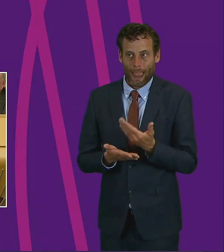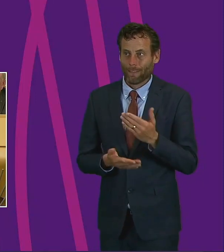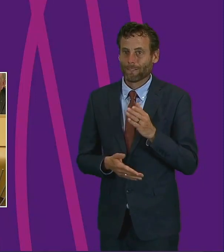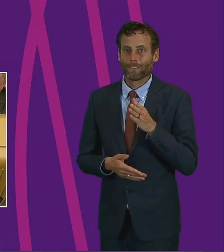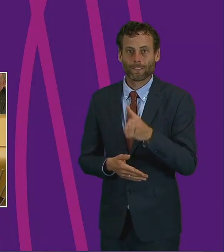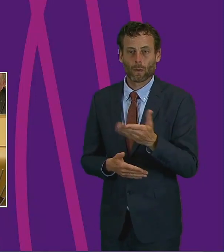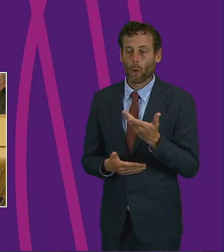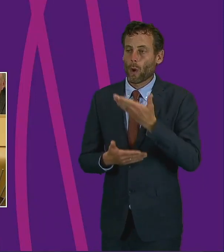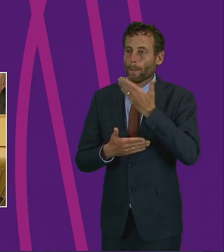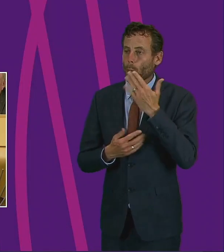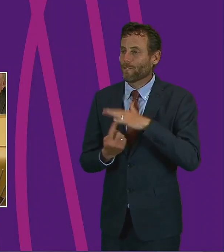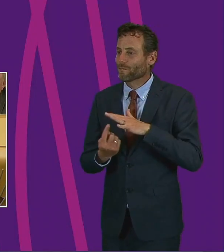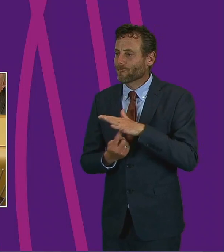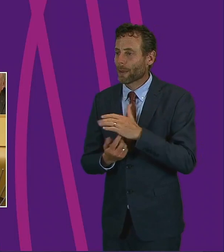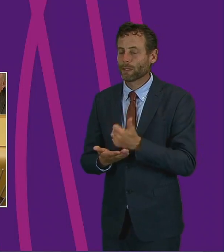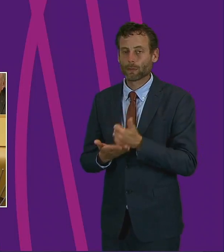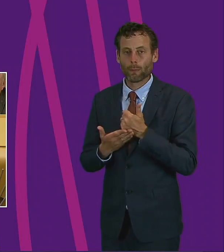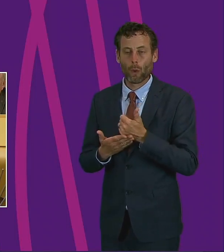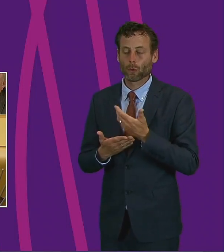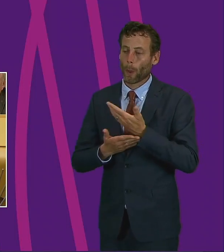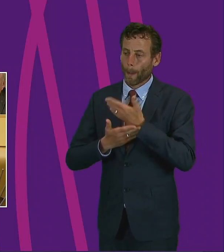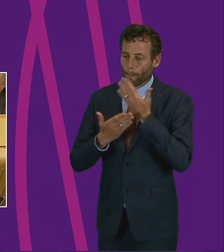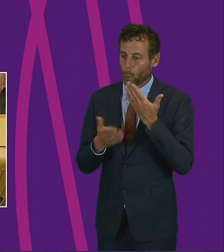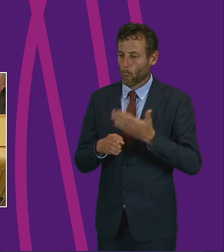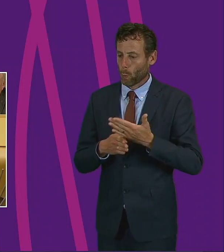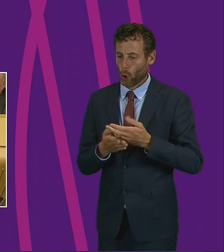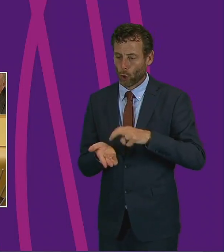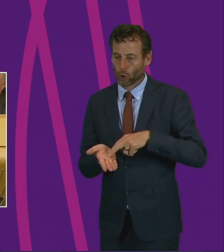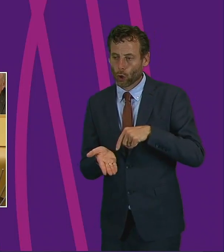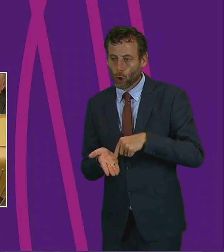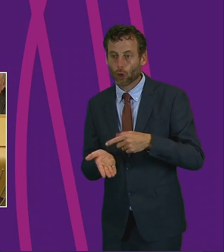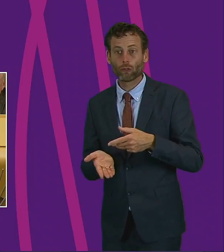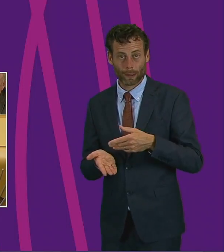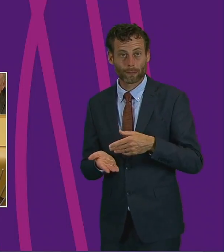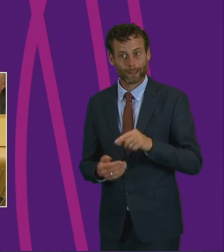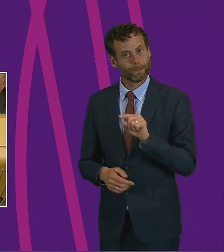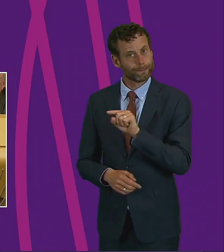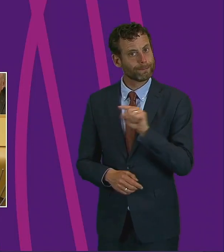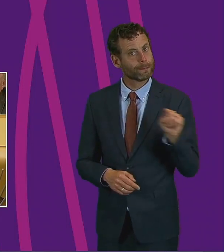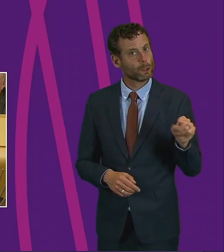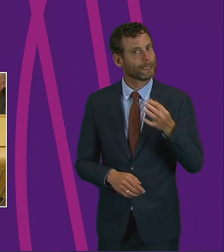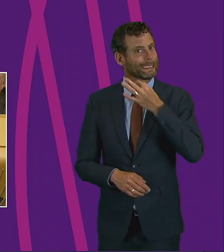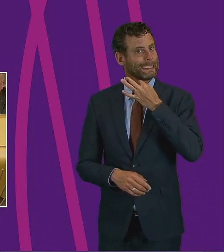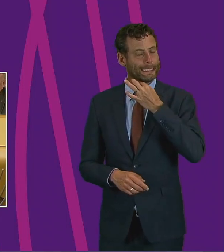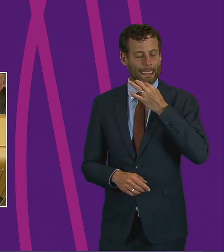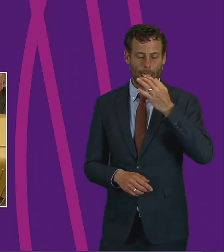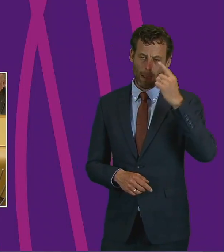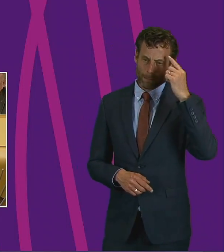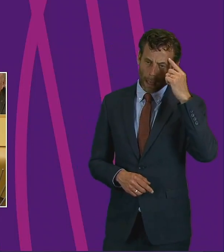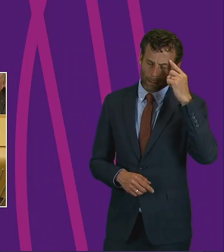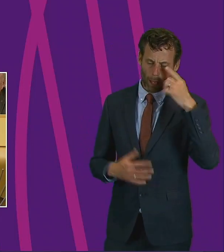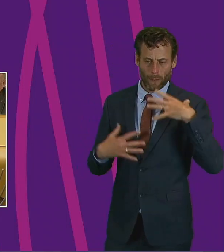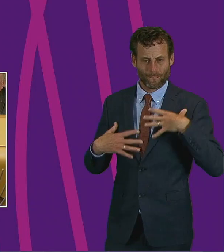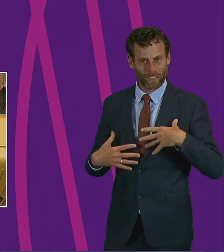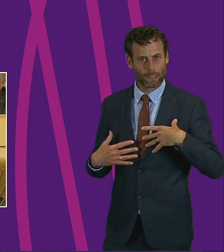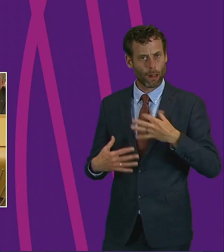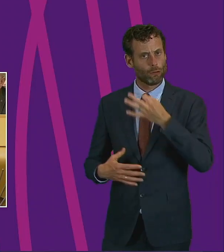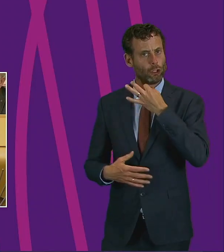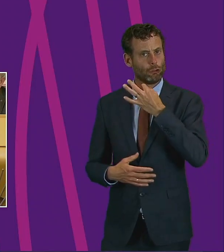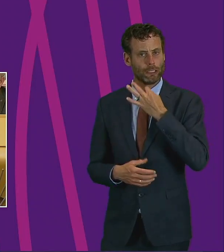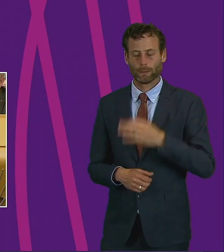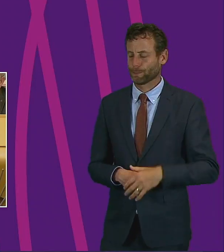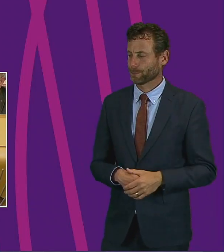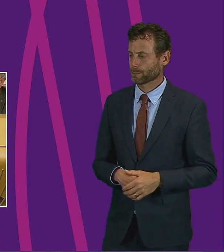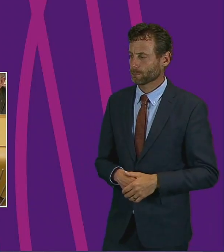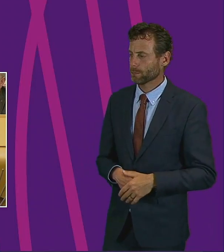family support, are most at risk of both mental and physical illnesses. And we need to see the bold actions of the